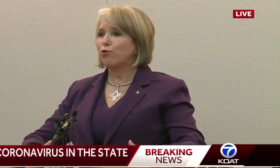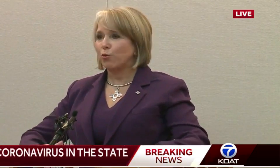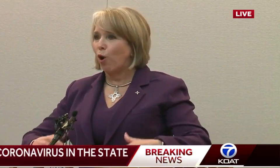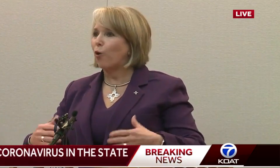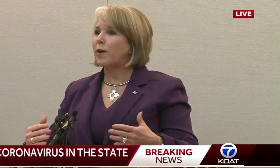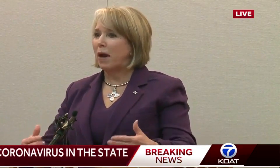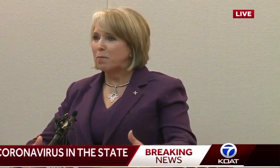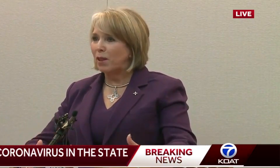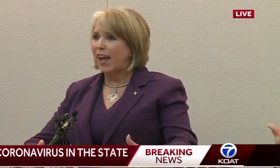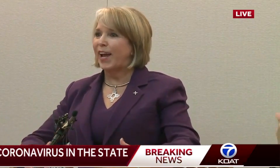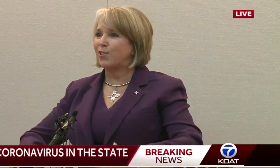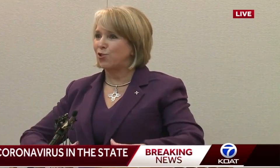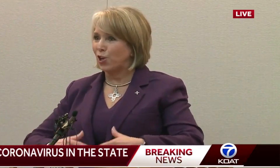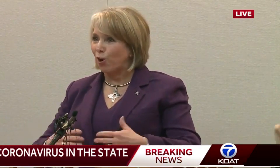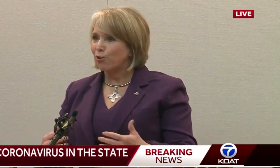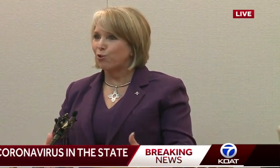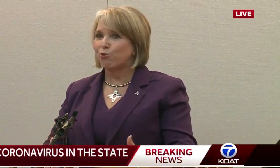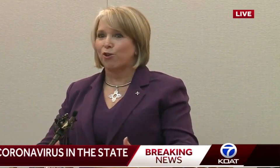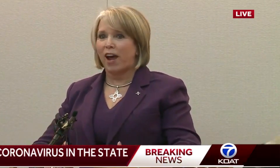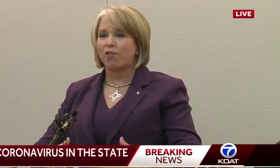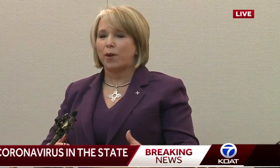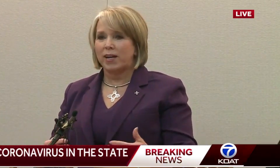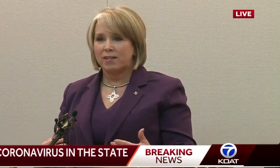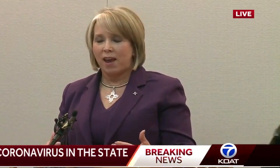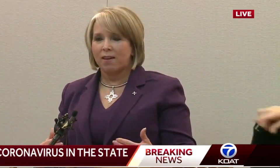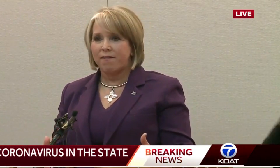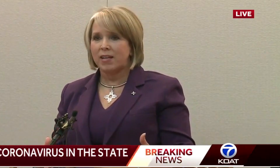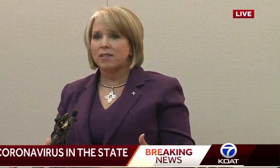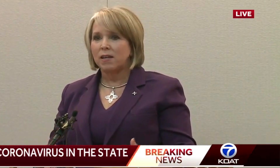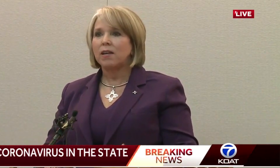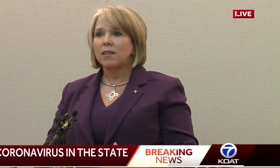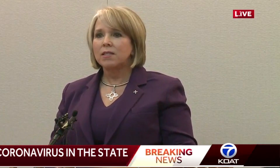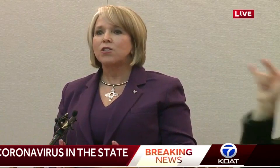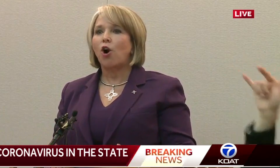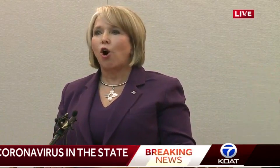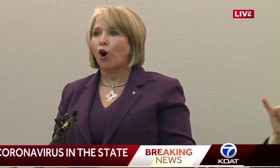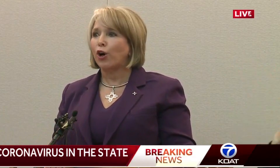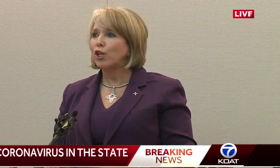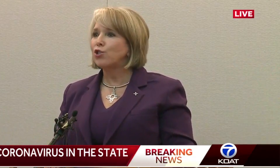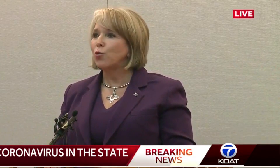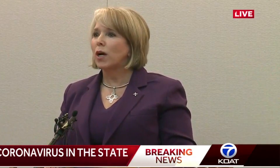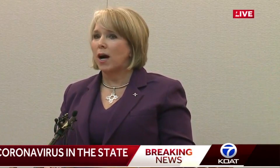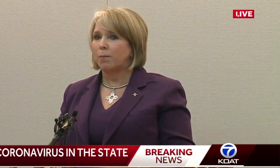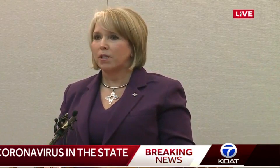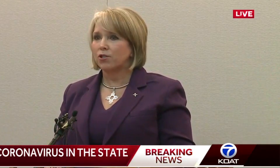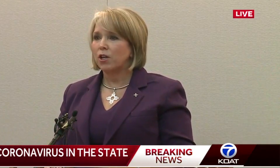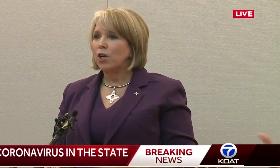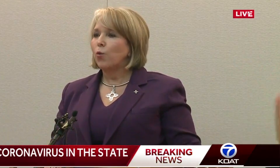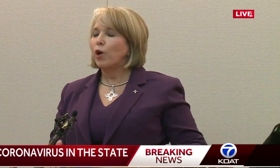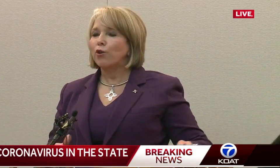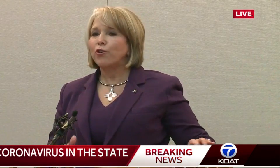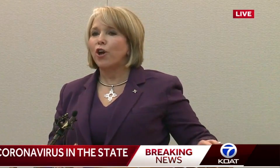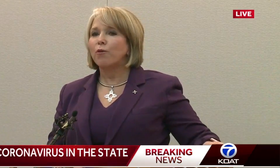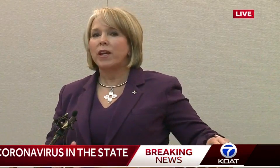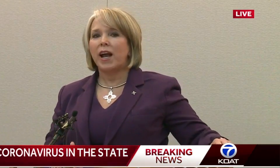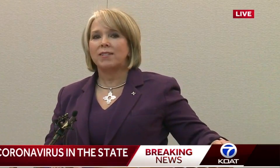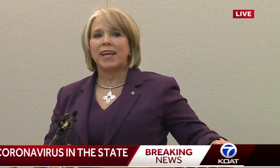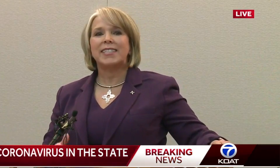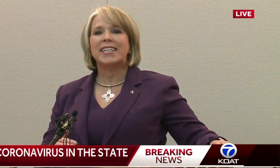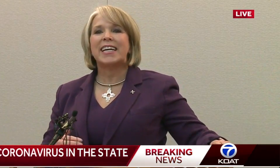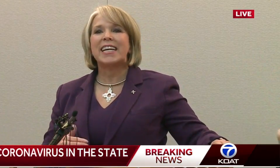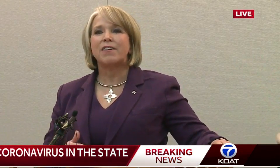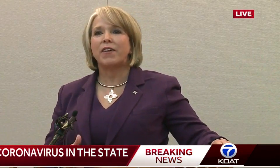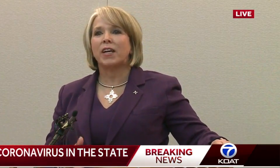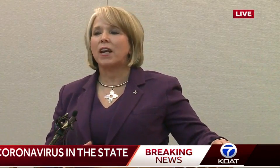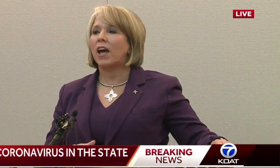individuals who've already made plans to go to social gatherings and events, this is hard to accomplish. We also know that it